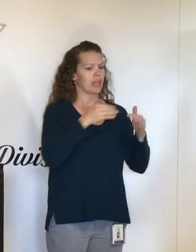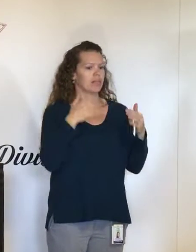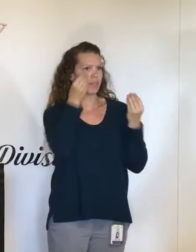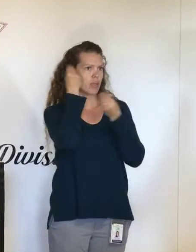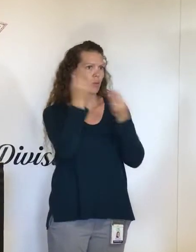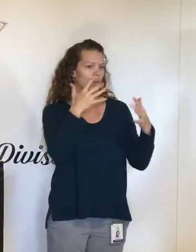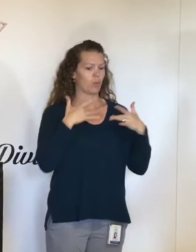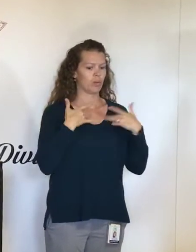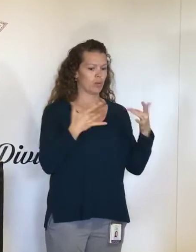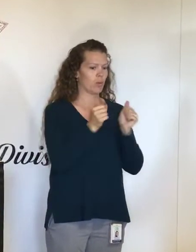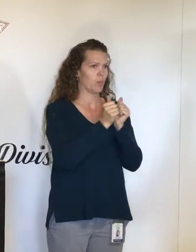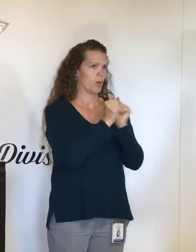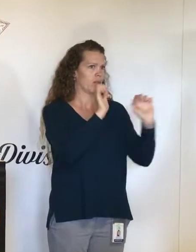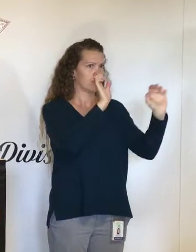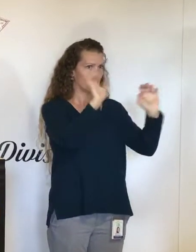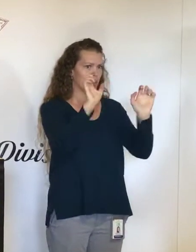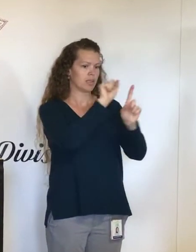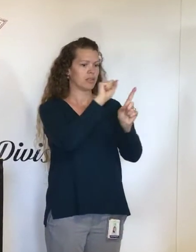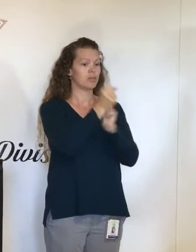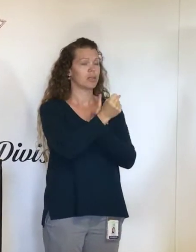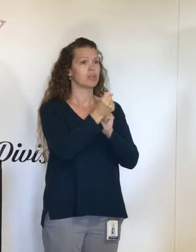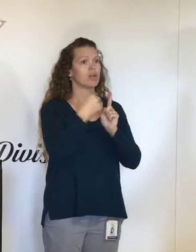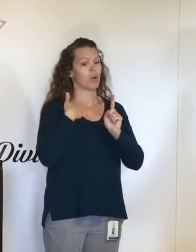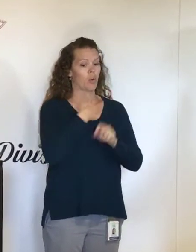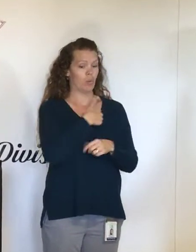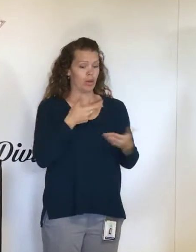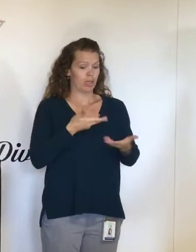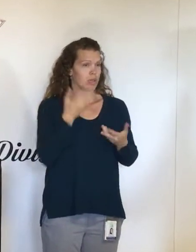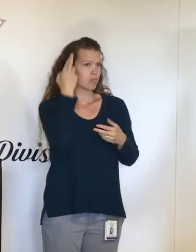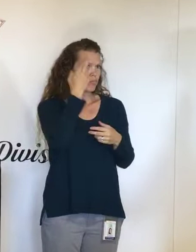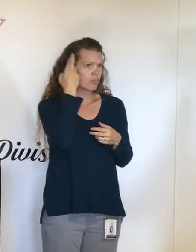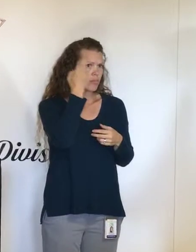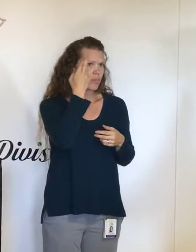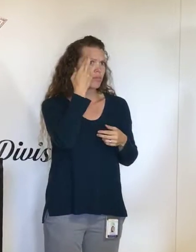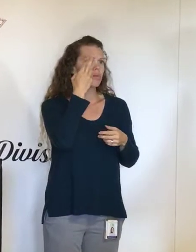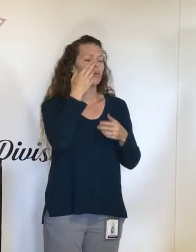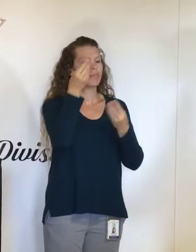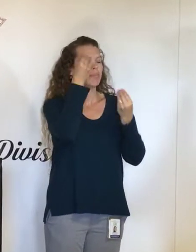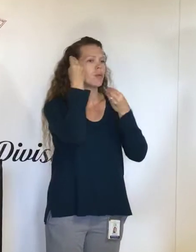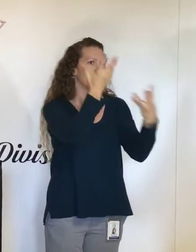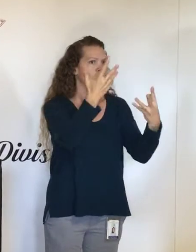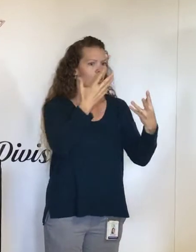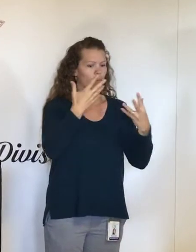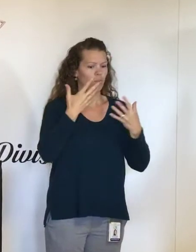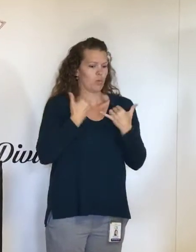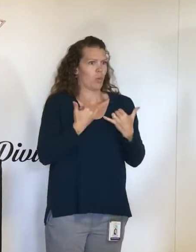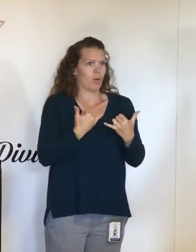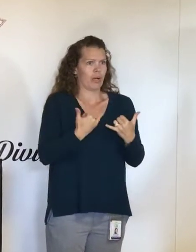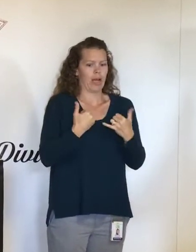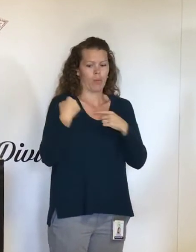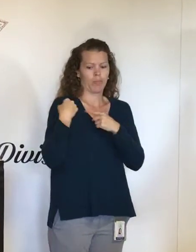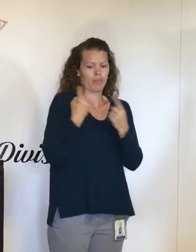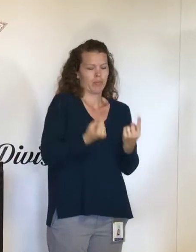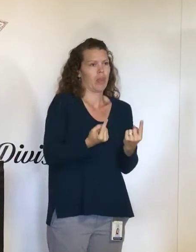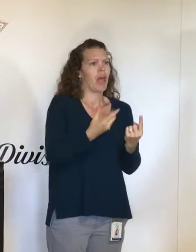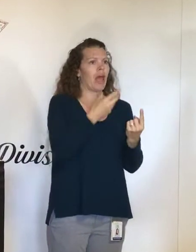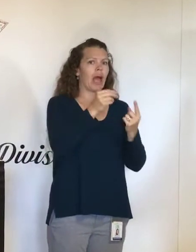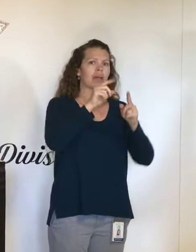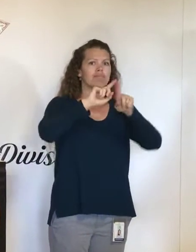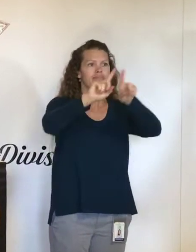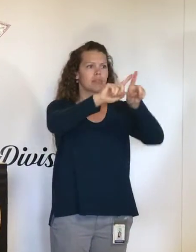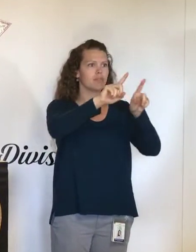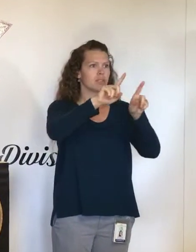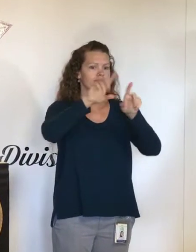we are here to give you an update on the current situation and the activities that various county